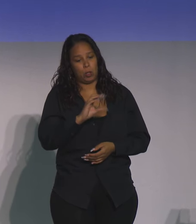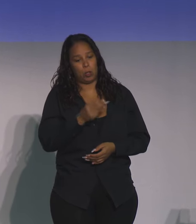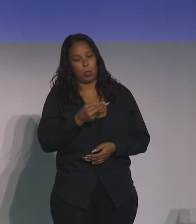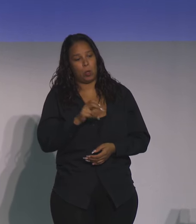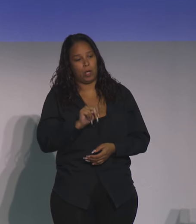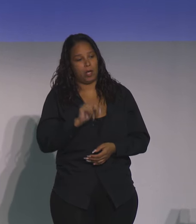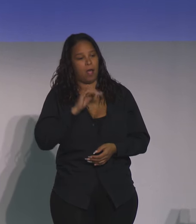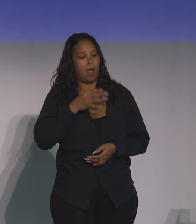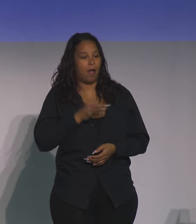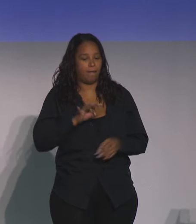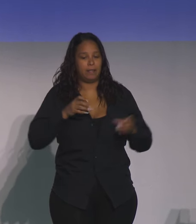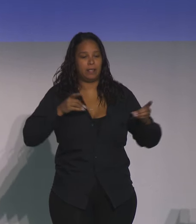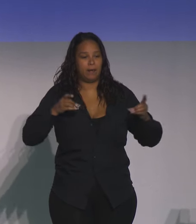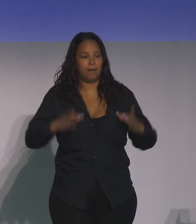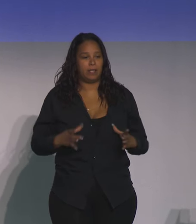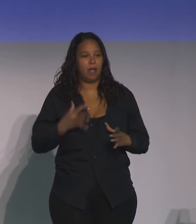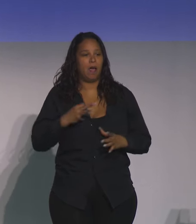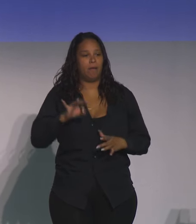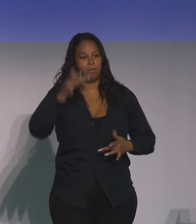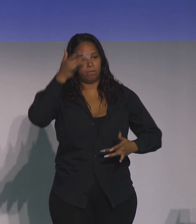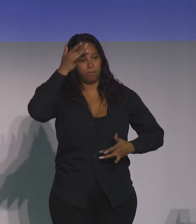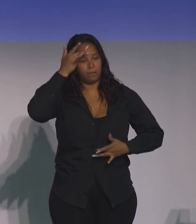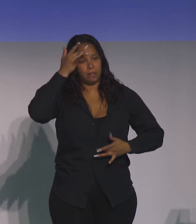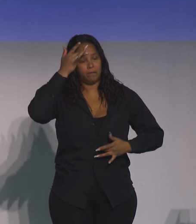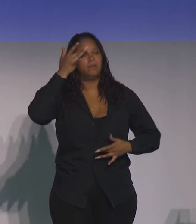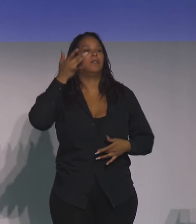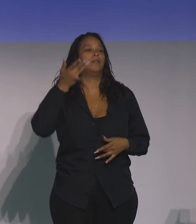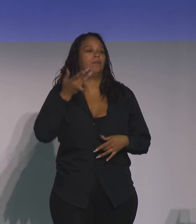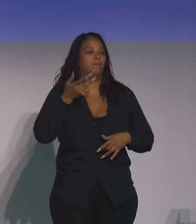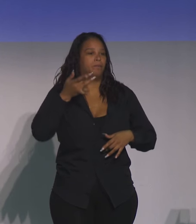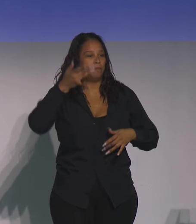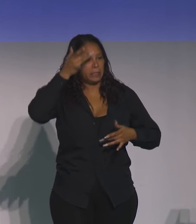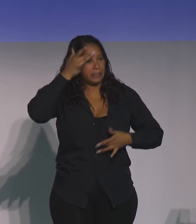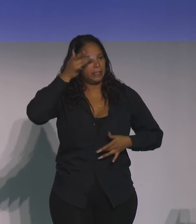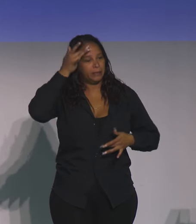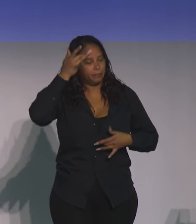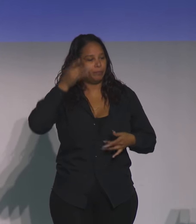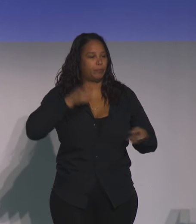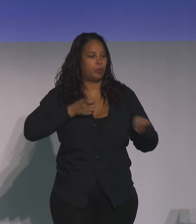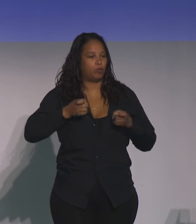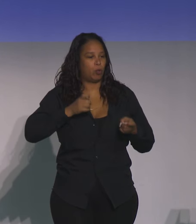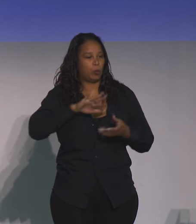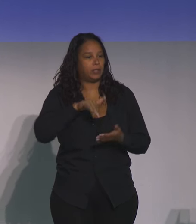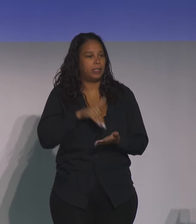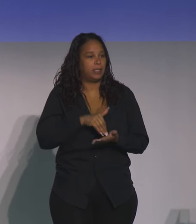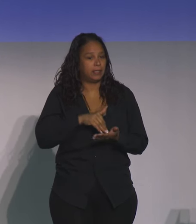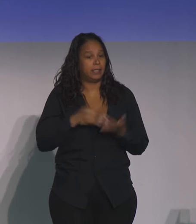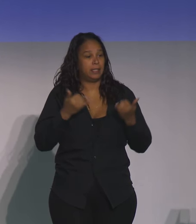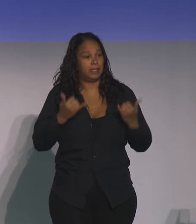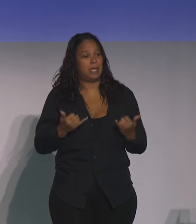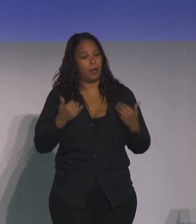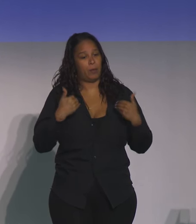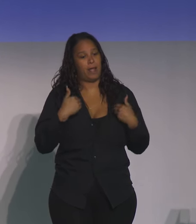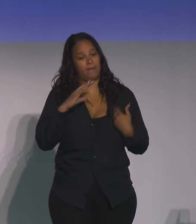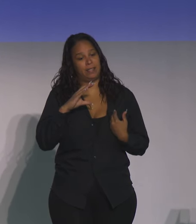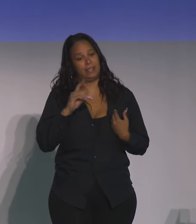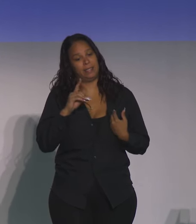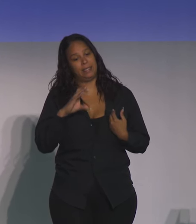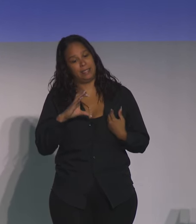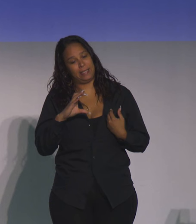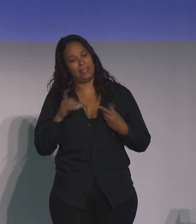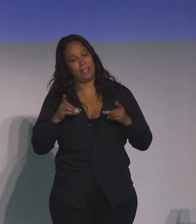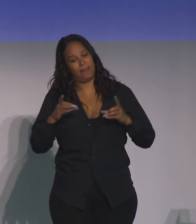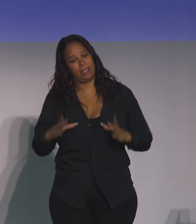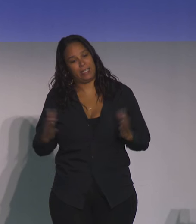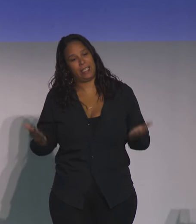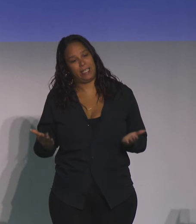director of the Centers for Disease Control and Prevention. And we are honored today to have the CDC director with us